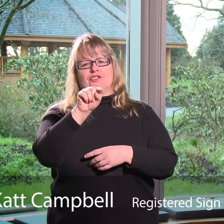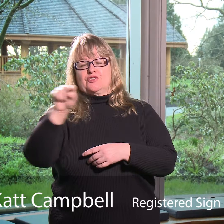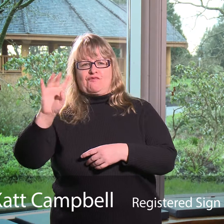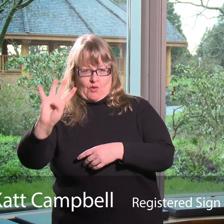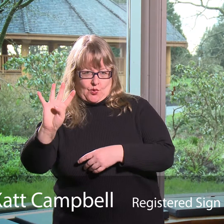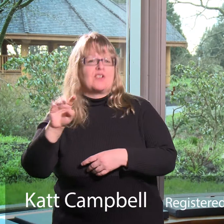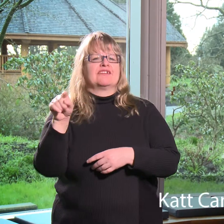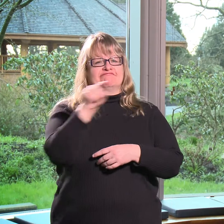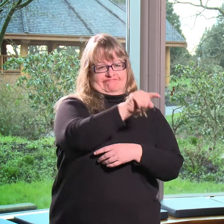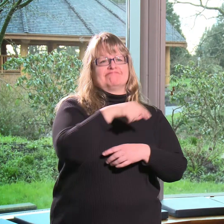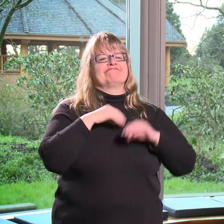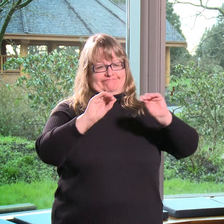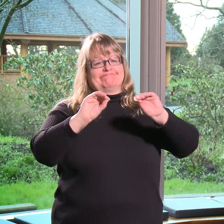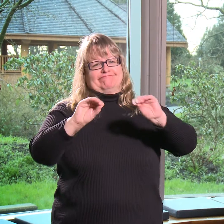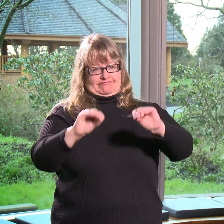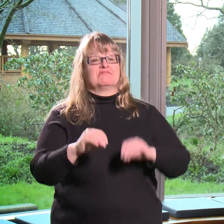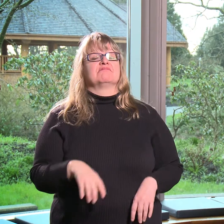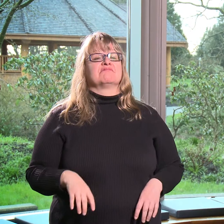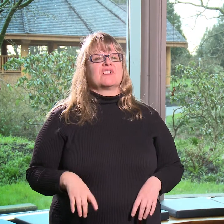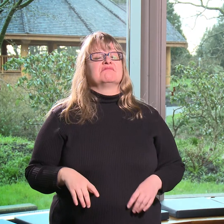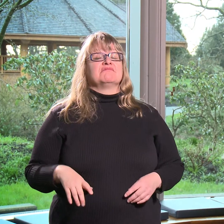basic levels 1 through 4. Those are the courses that I teach.